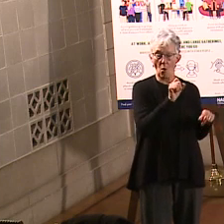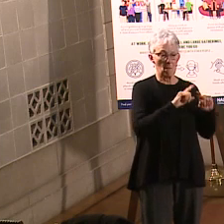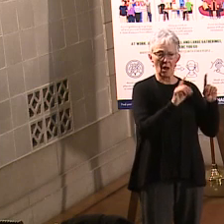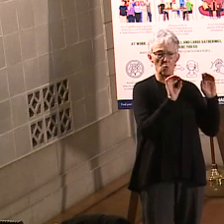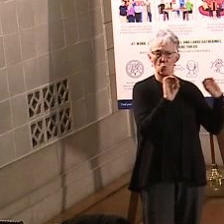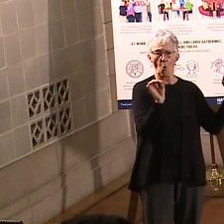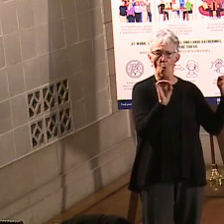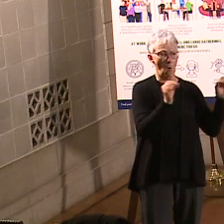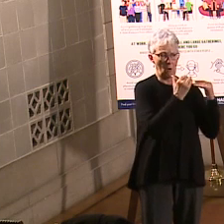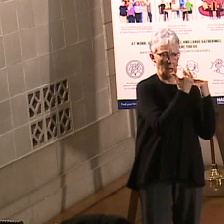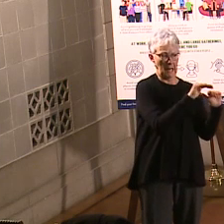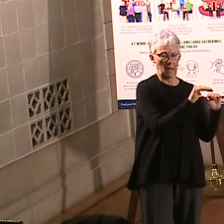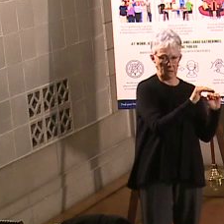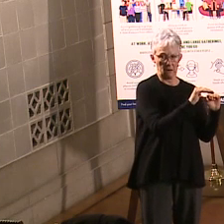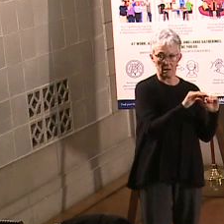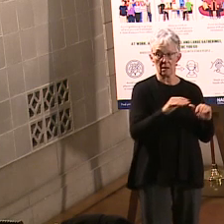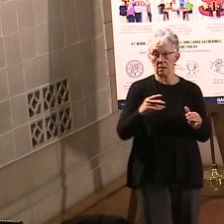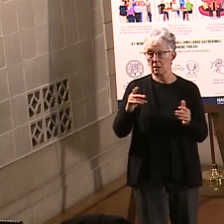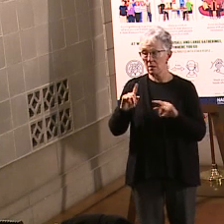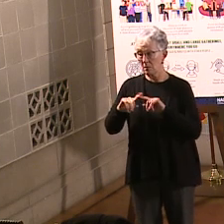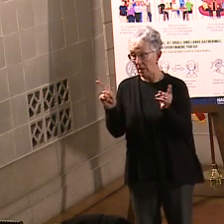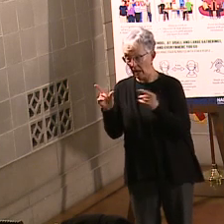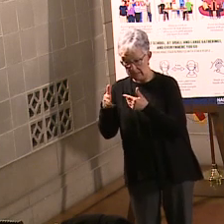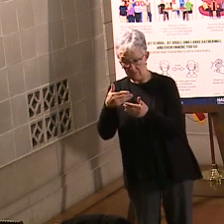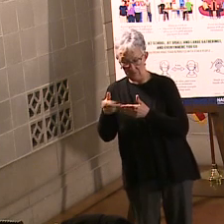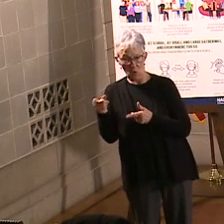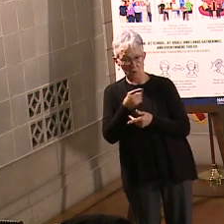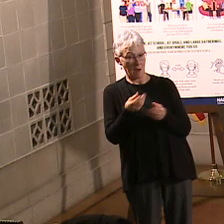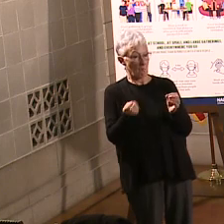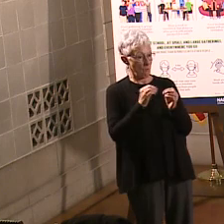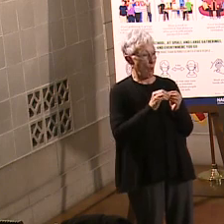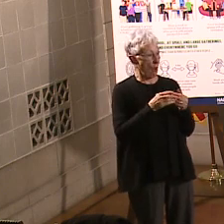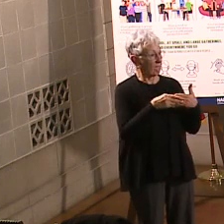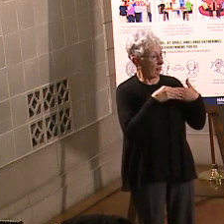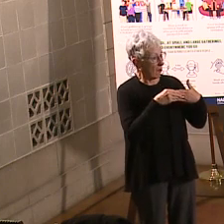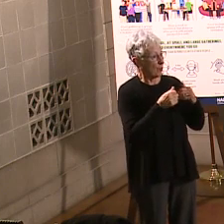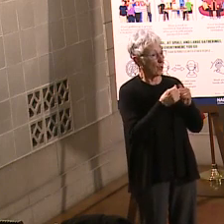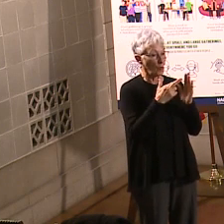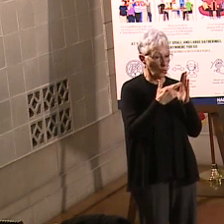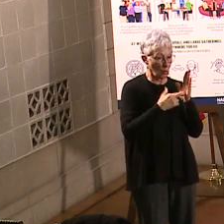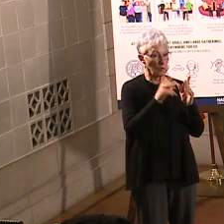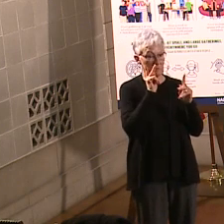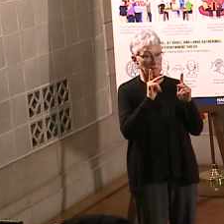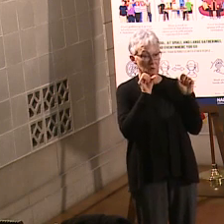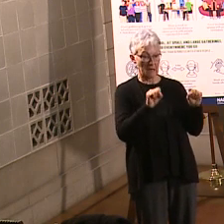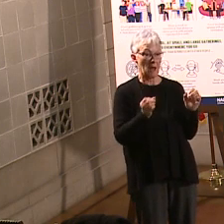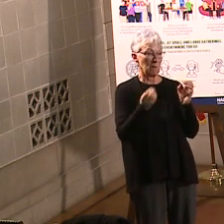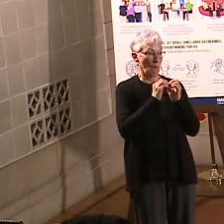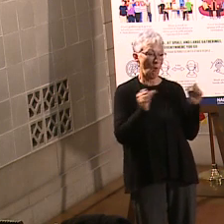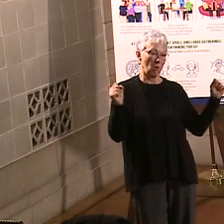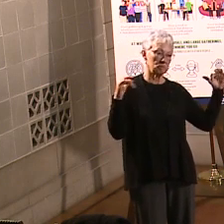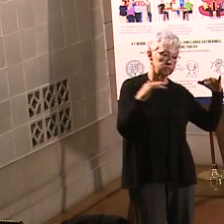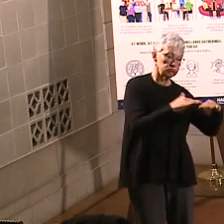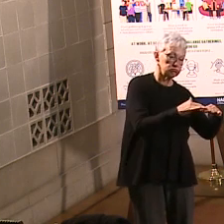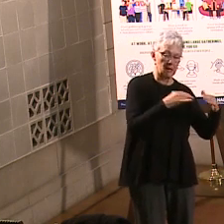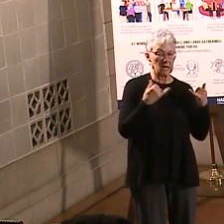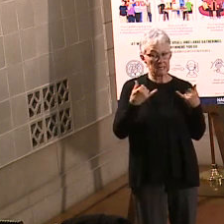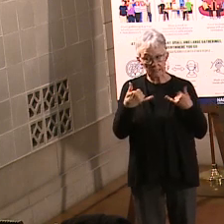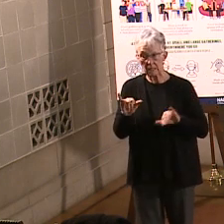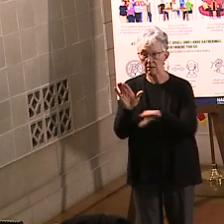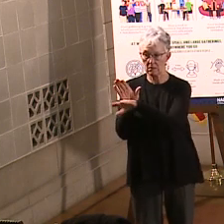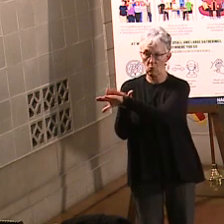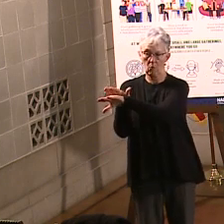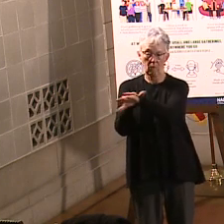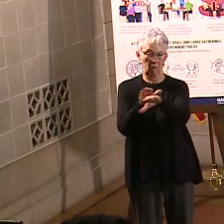though we're in that phase, we still need people to continue to wear masks when they're out in public, to wash their hands, to stay home if you've got that